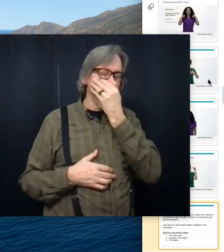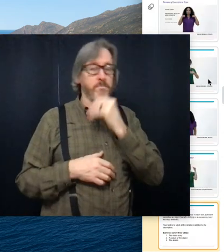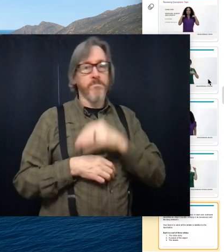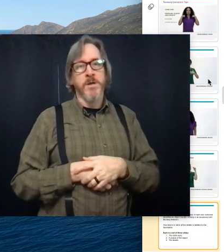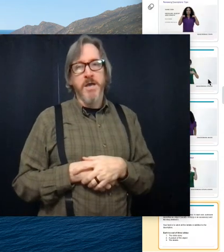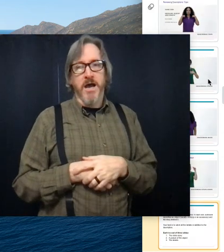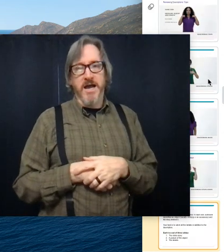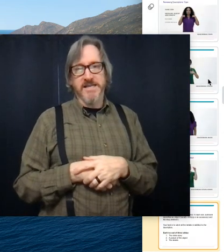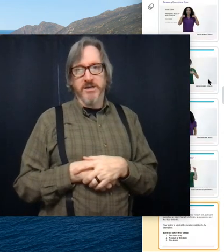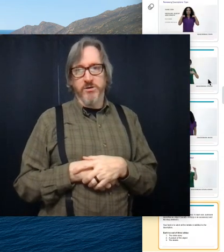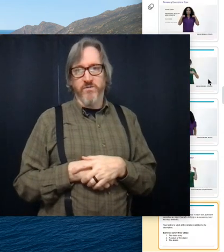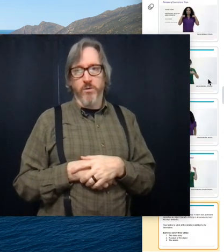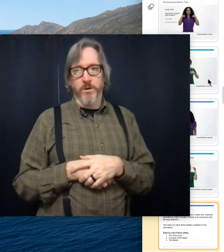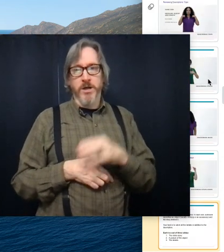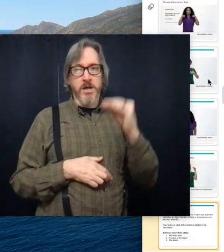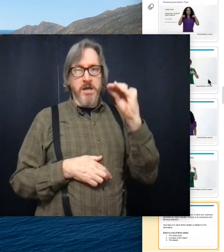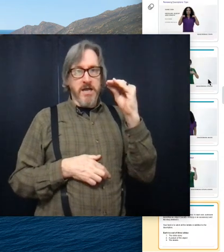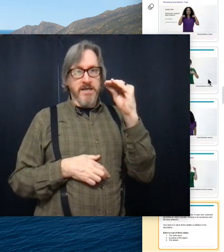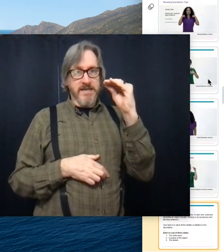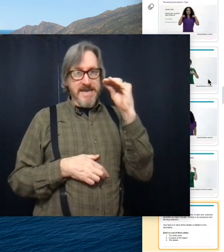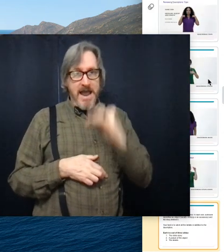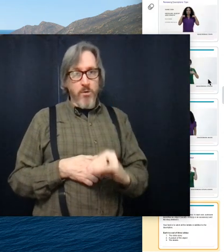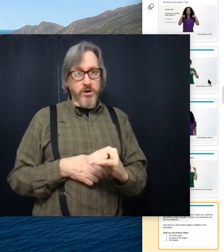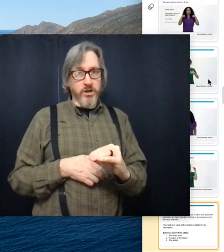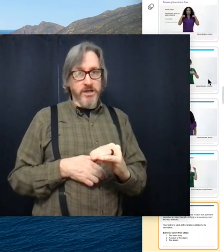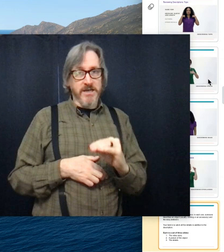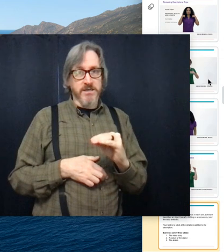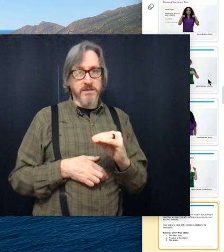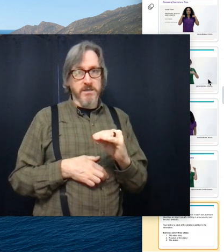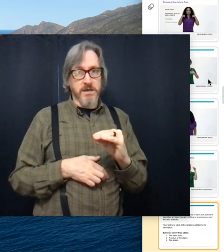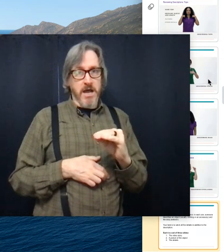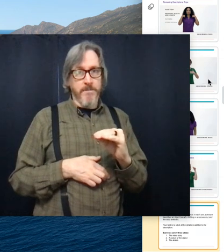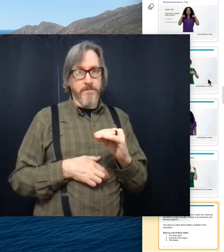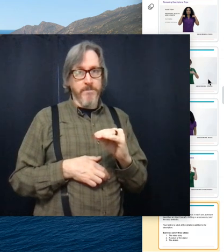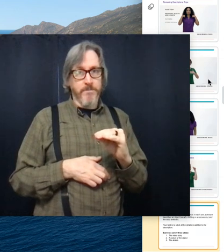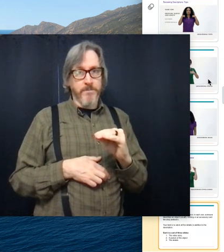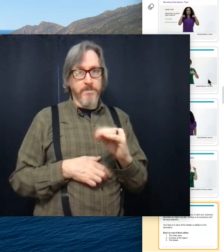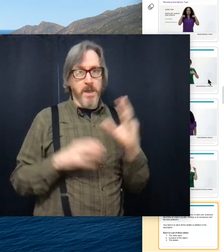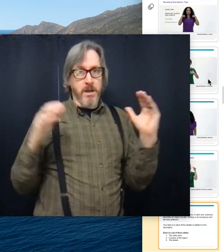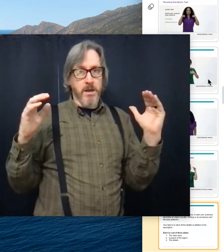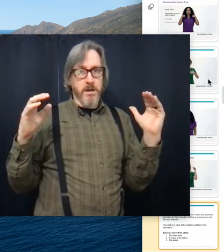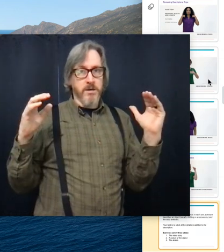uh, as it goes forward. Now we're going to look at, um,